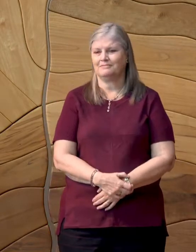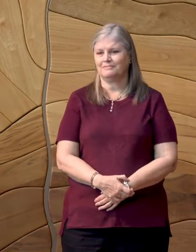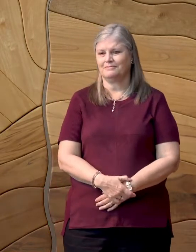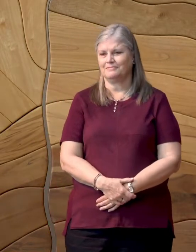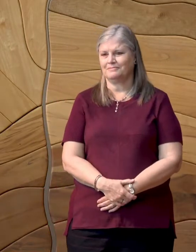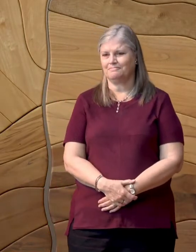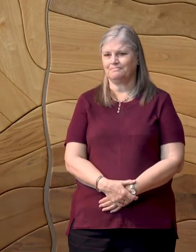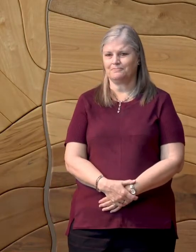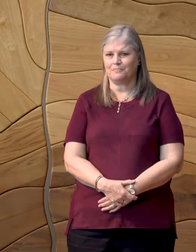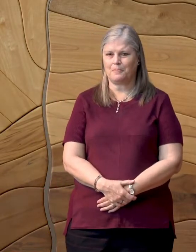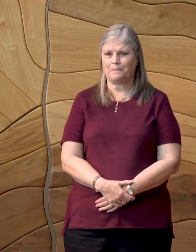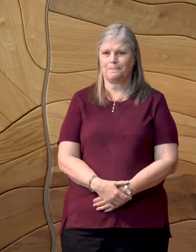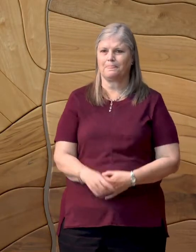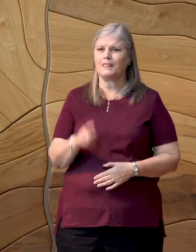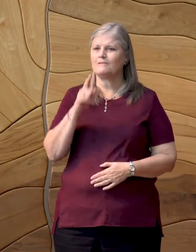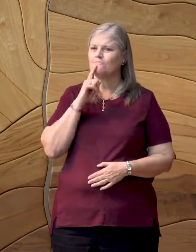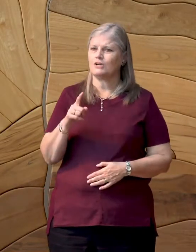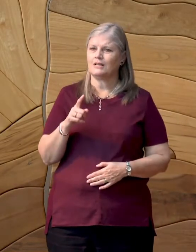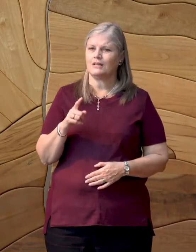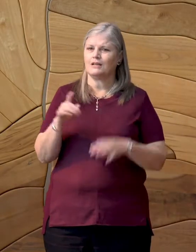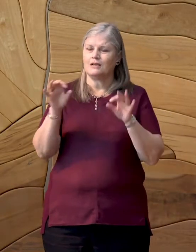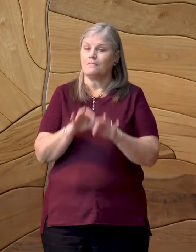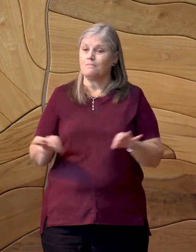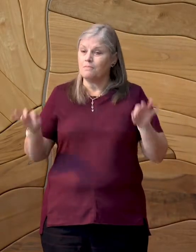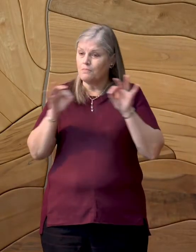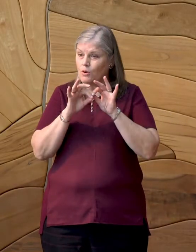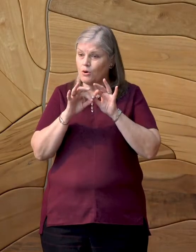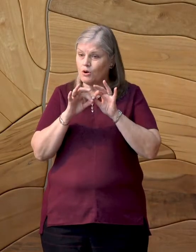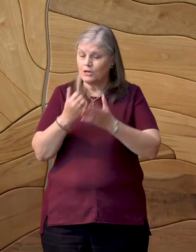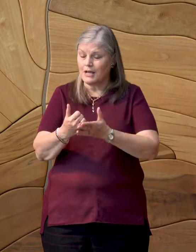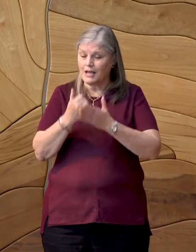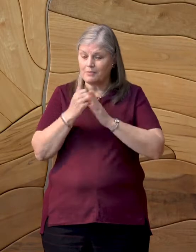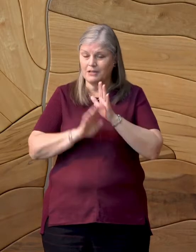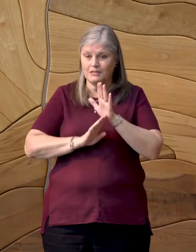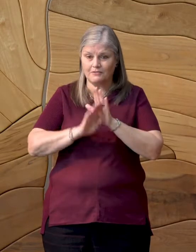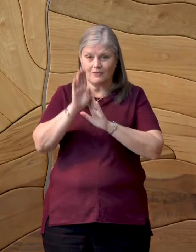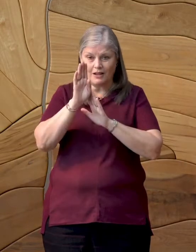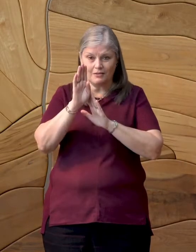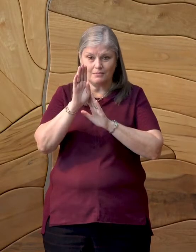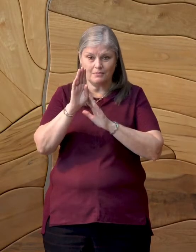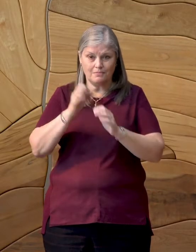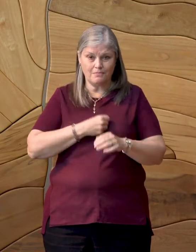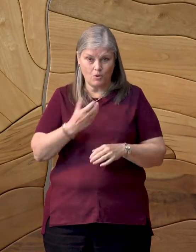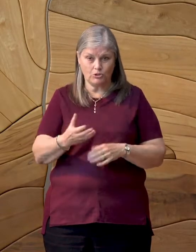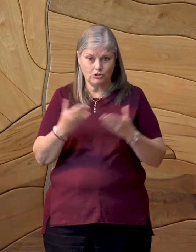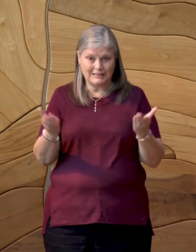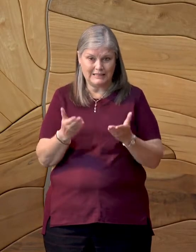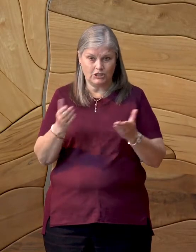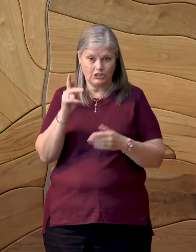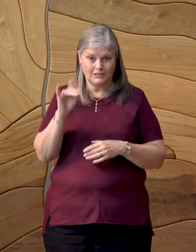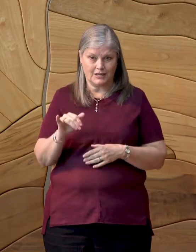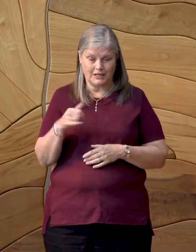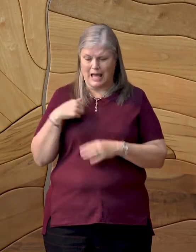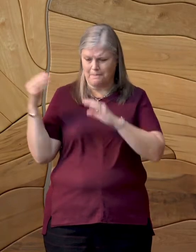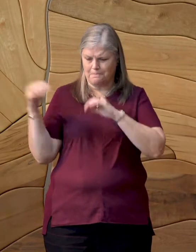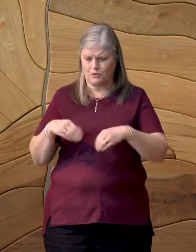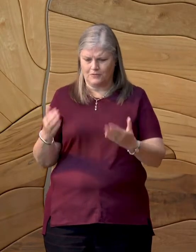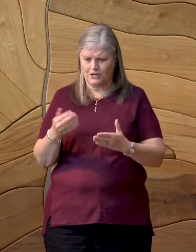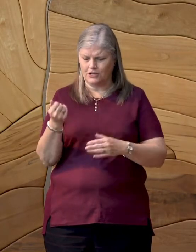The most essential thing to my development as a poet since I moved to Kentucky in 1986